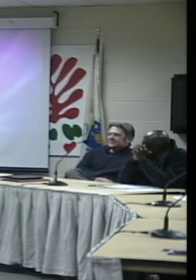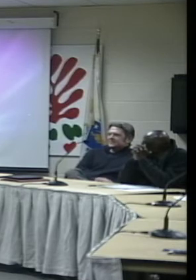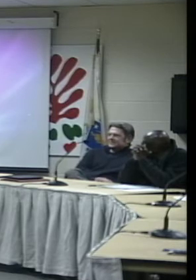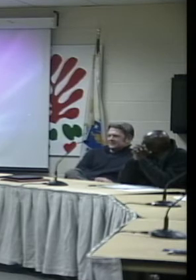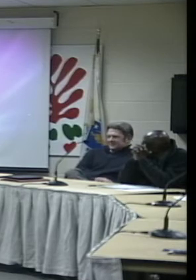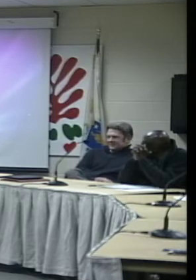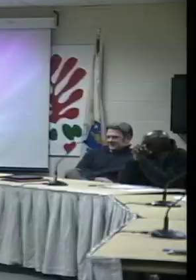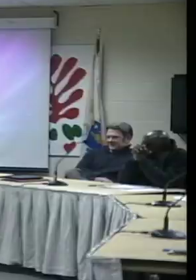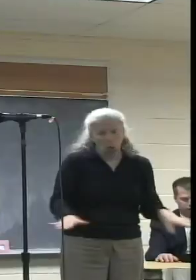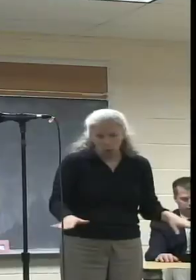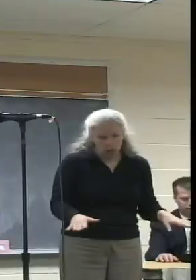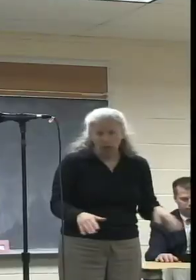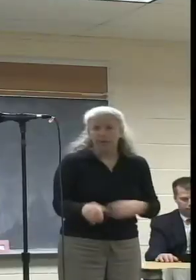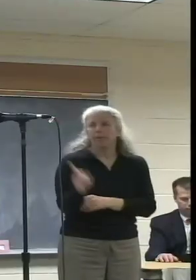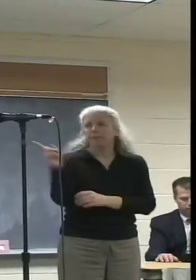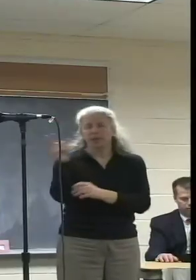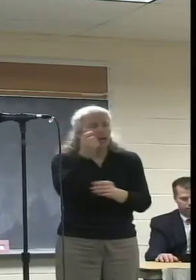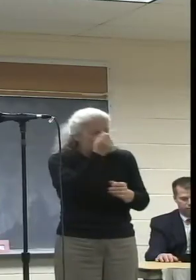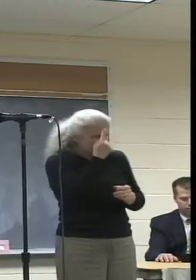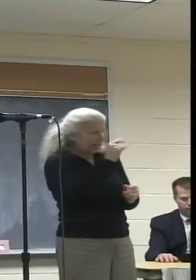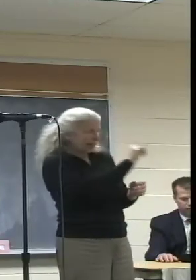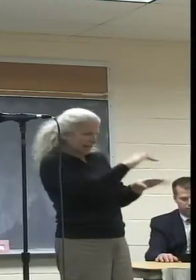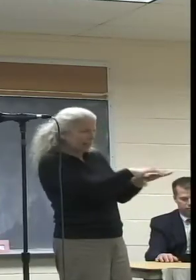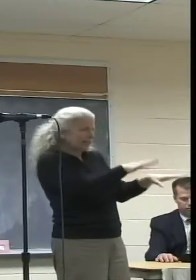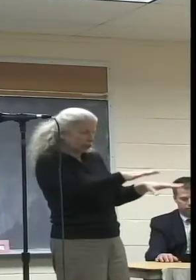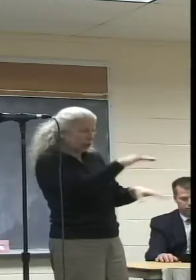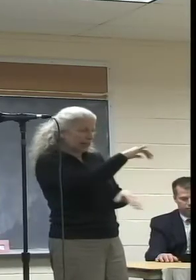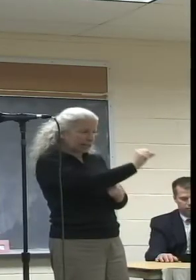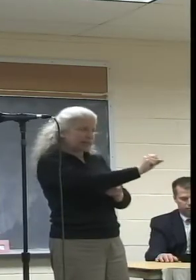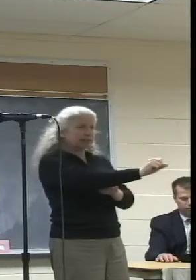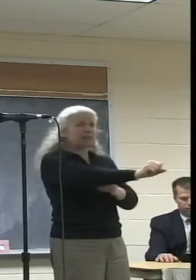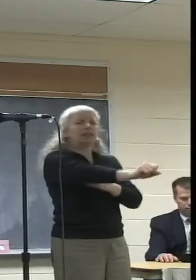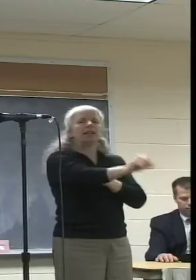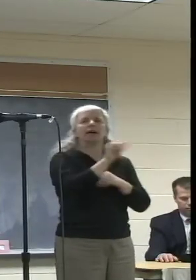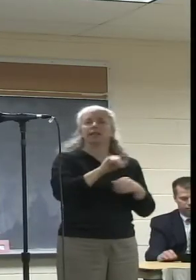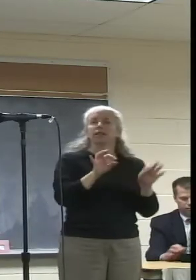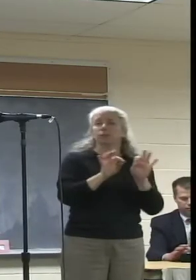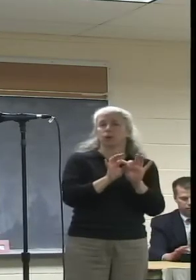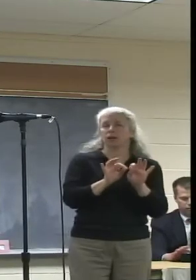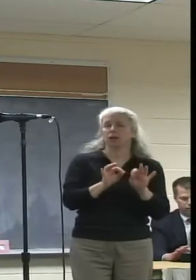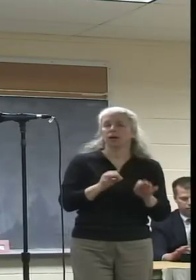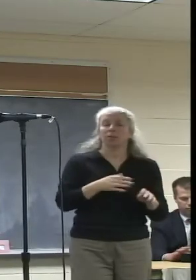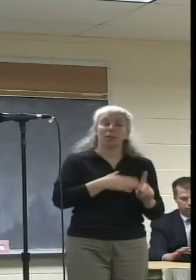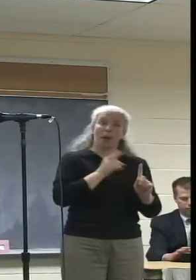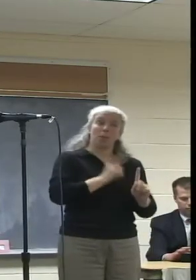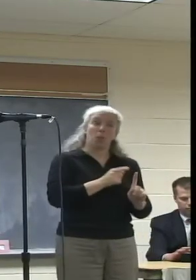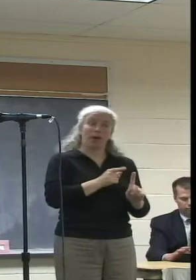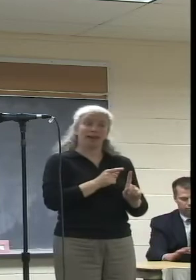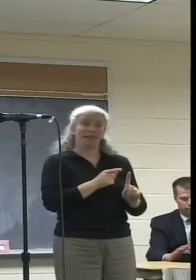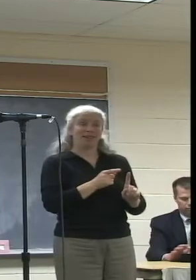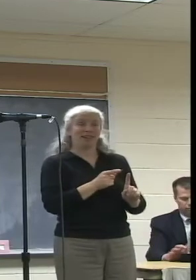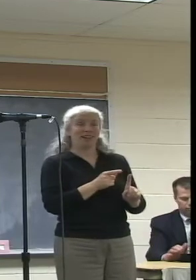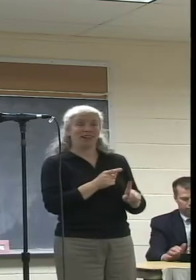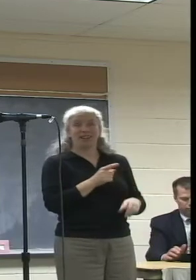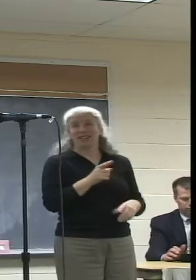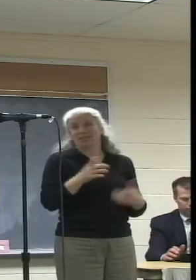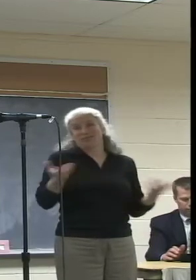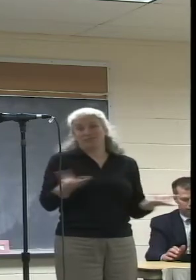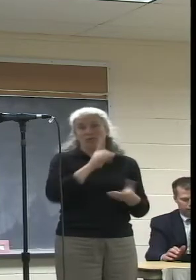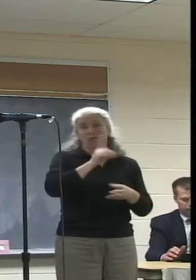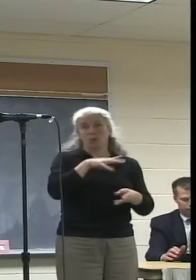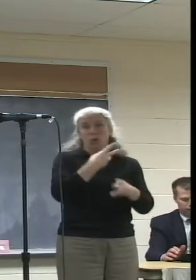I do appreciate that distinction. That's an important distinction, but you're, but to the point, it is point, in fact, a de facto